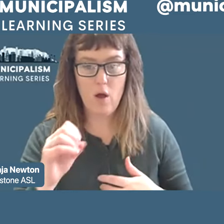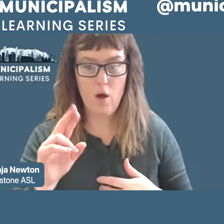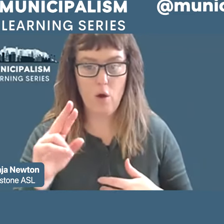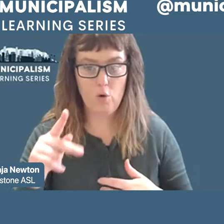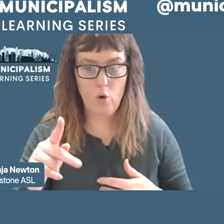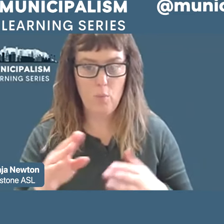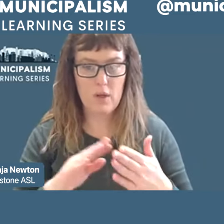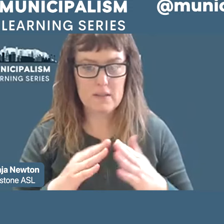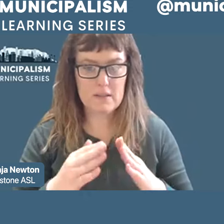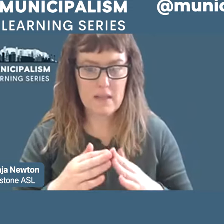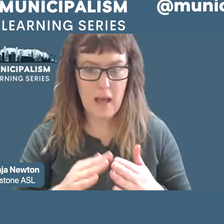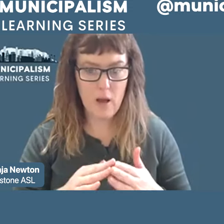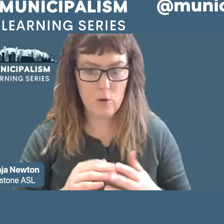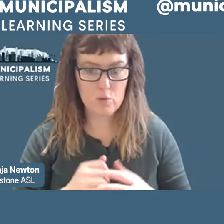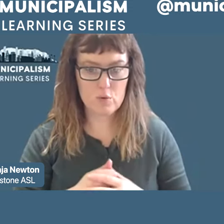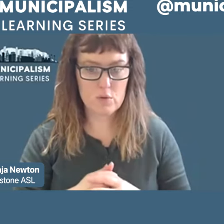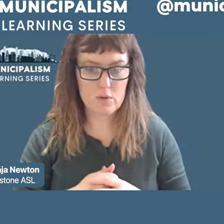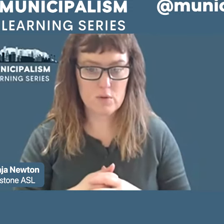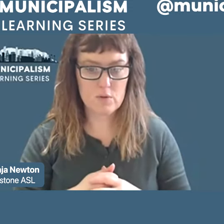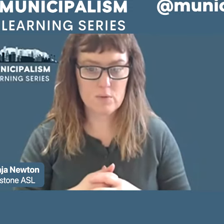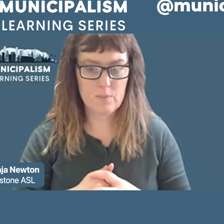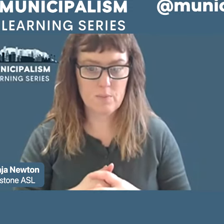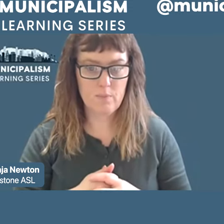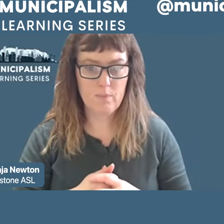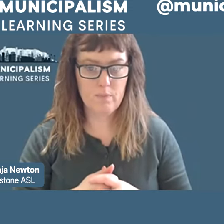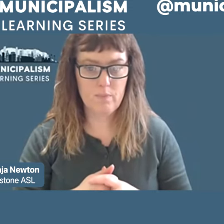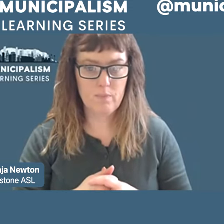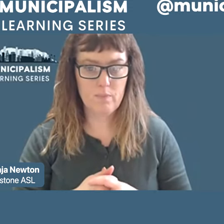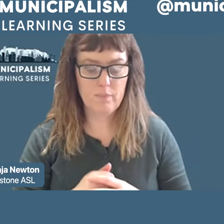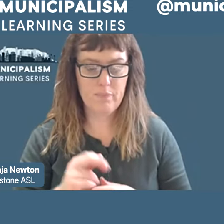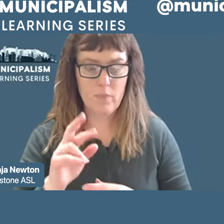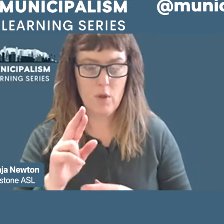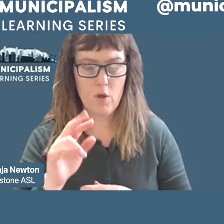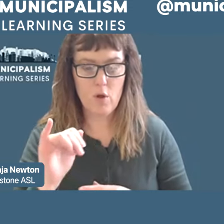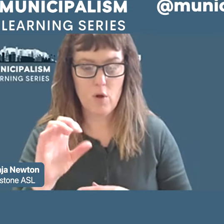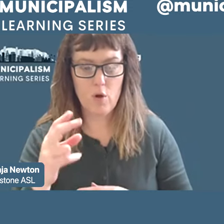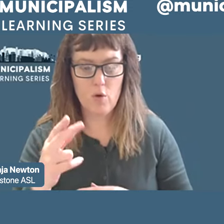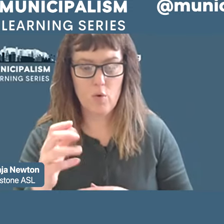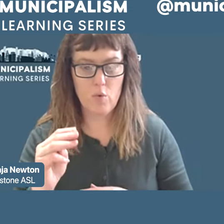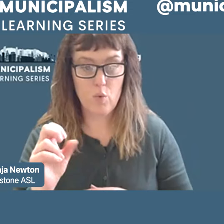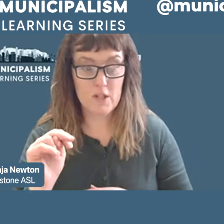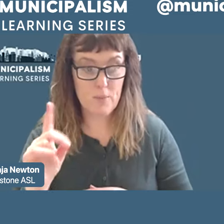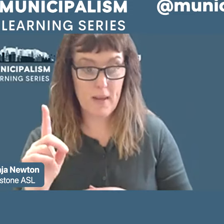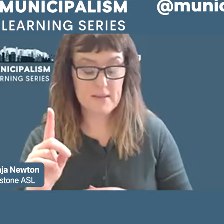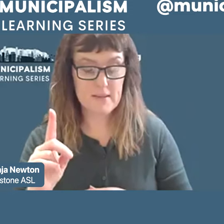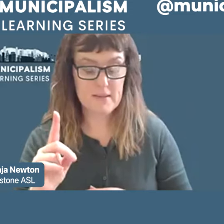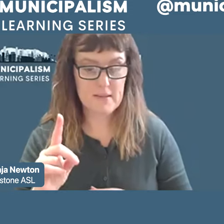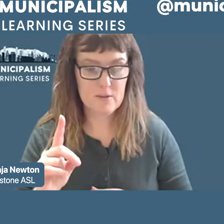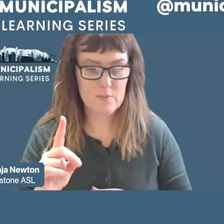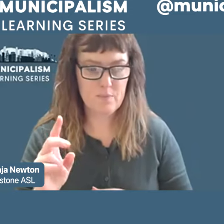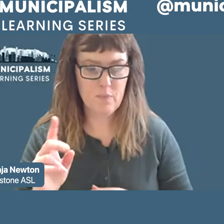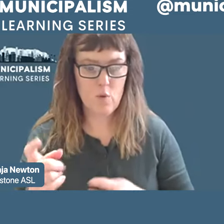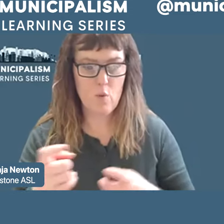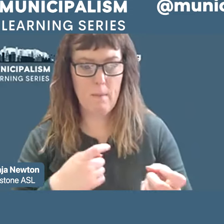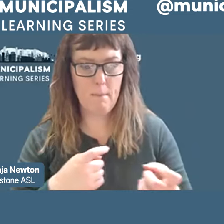to be that Richmond was managed by Chevron one of the things that people were